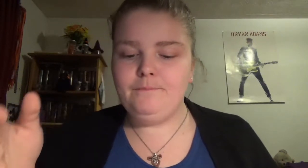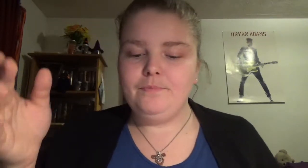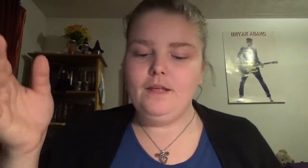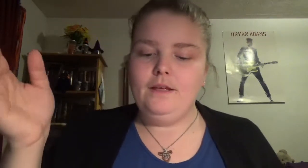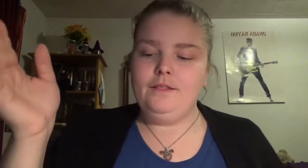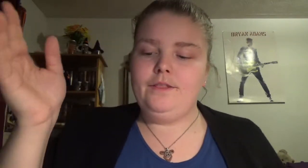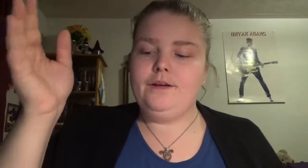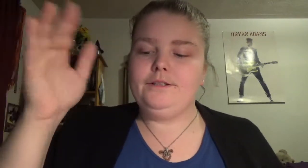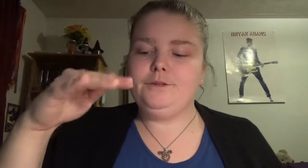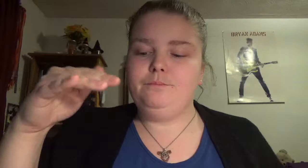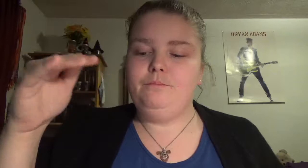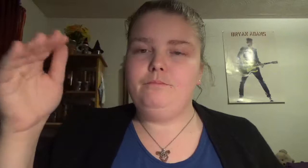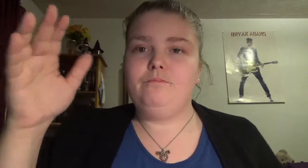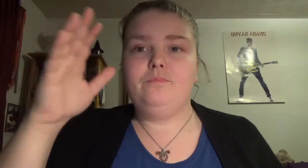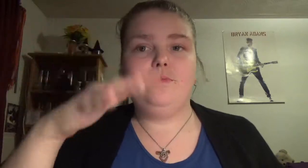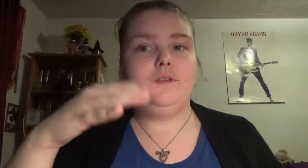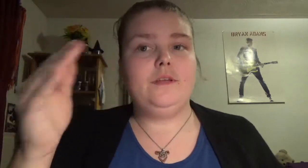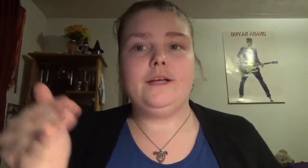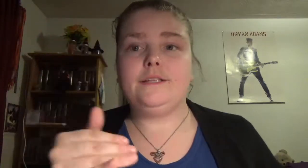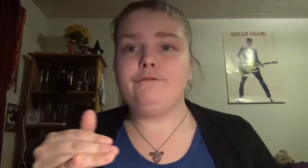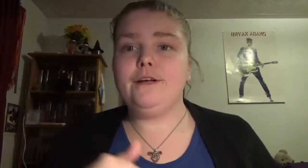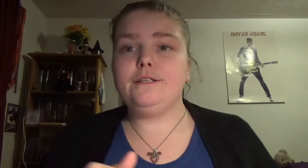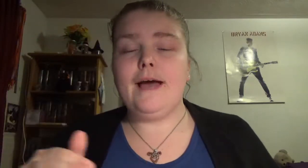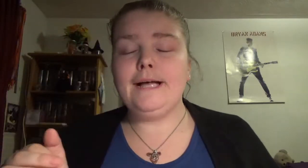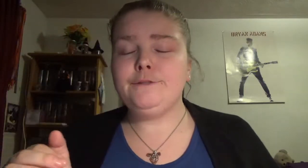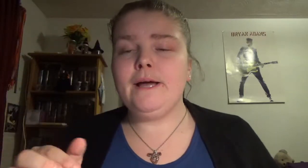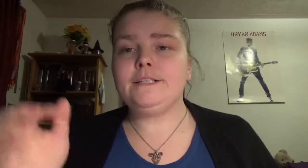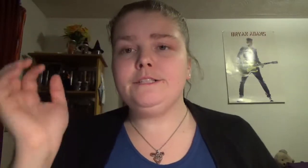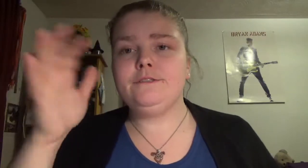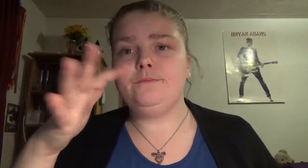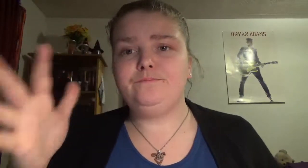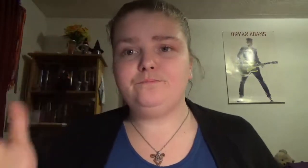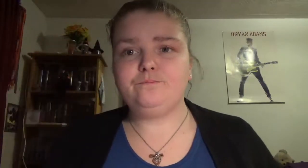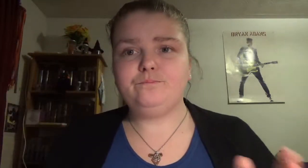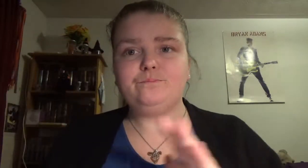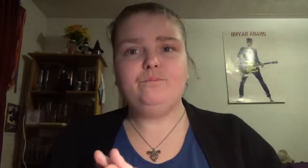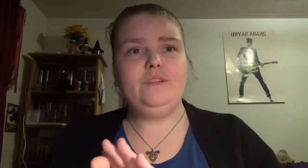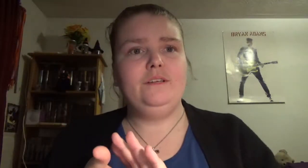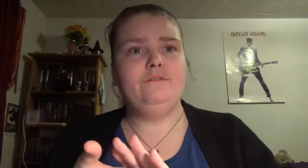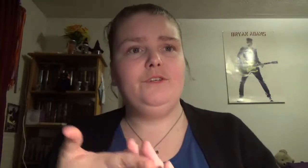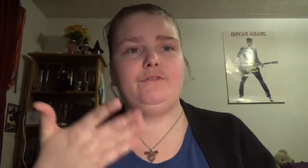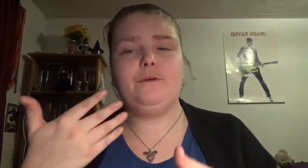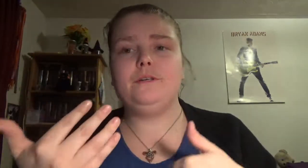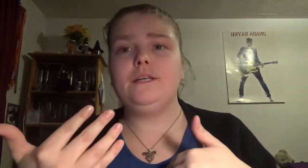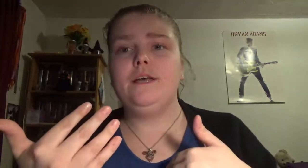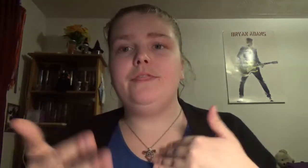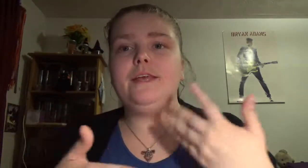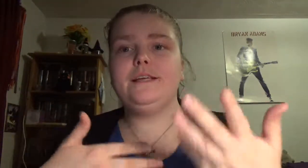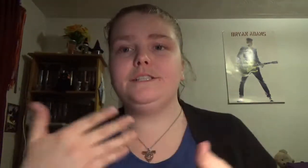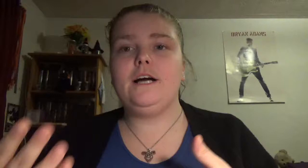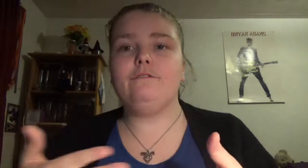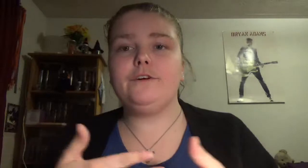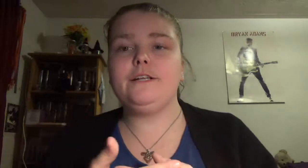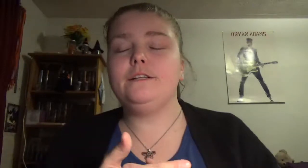there's different aspects and different things covered in